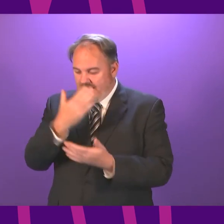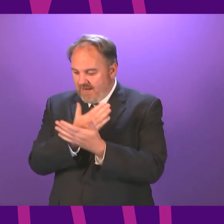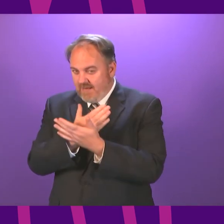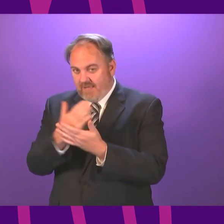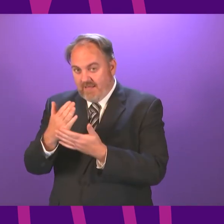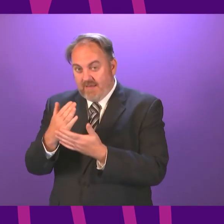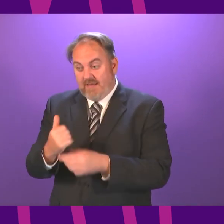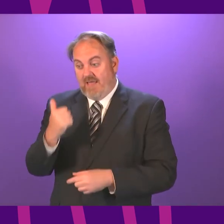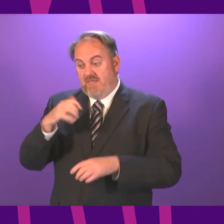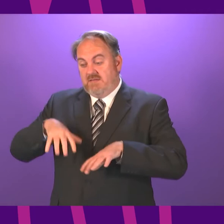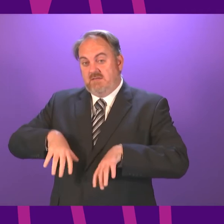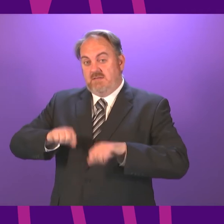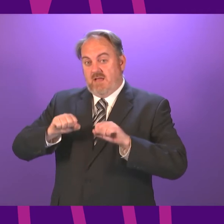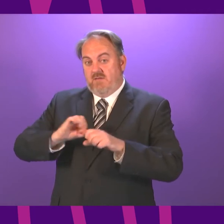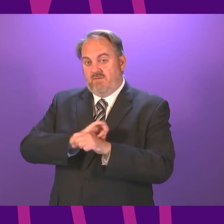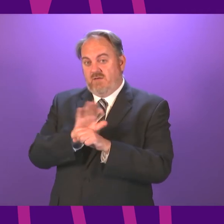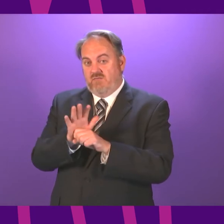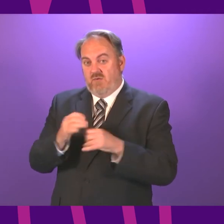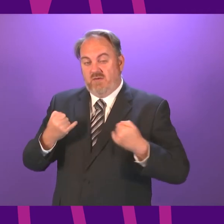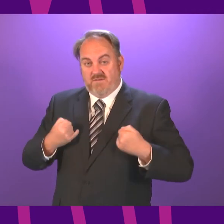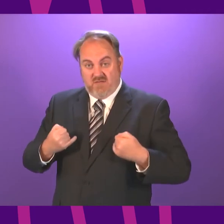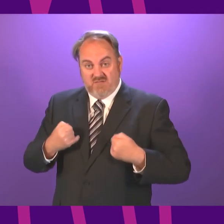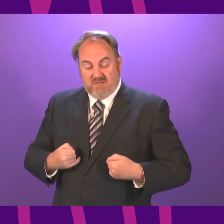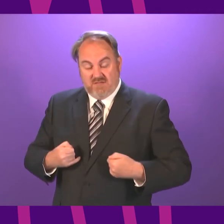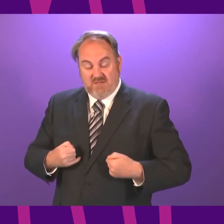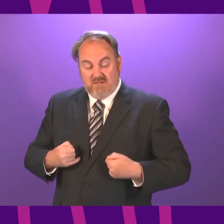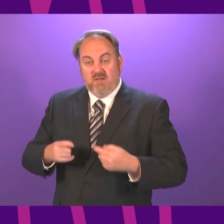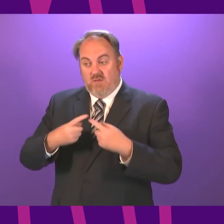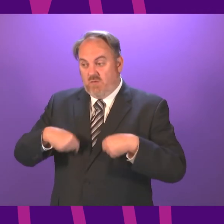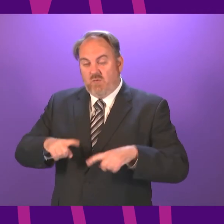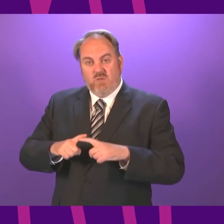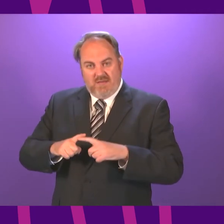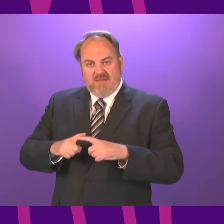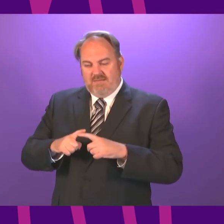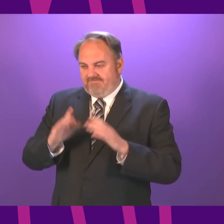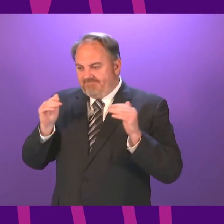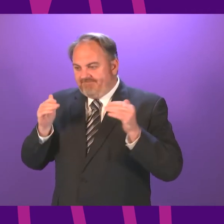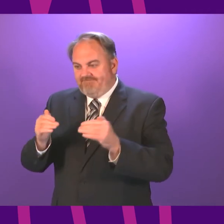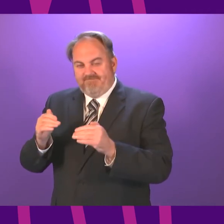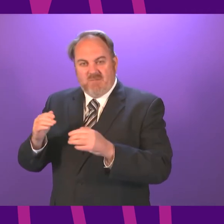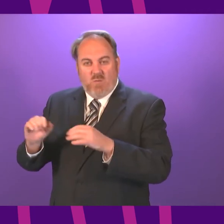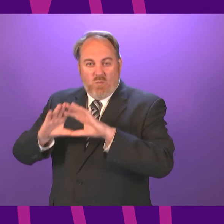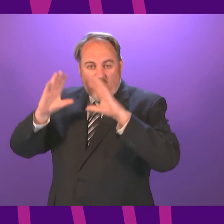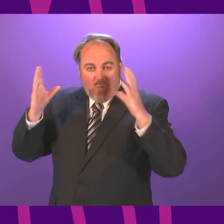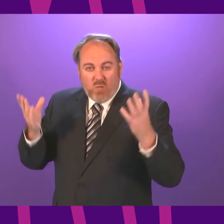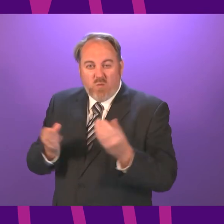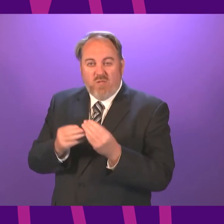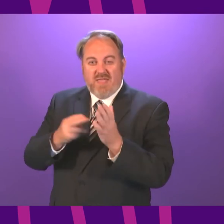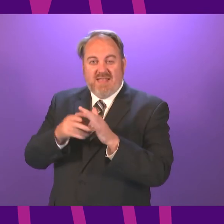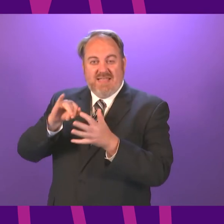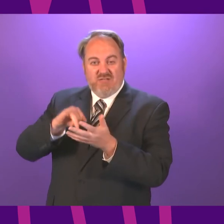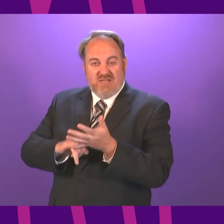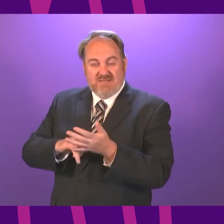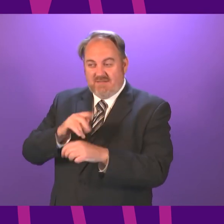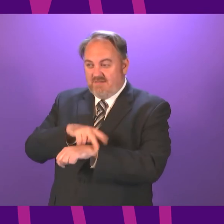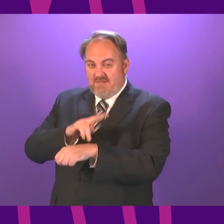pandemic, we effectively, apart from urgent health care, we dedicated almost the entirety of the health service capacity